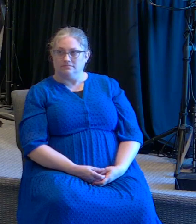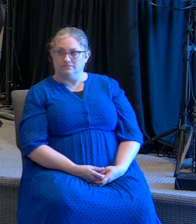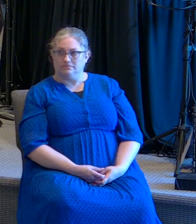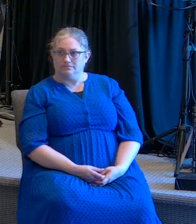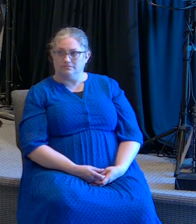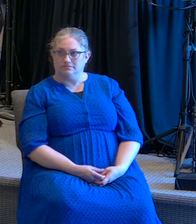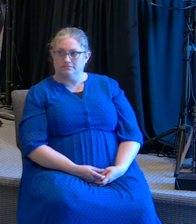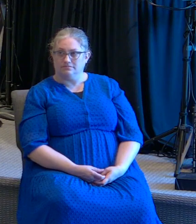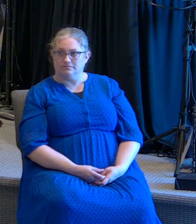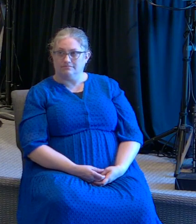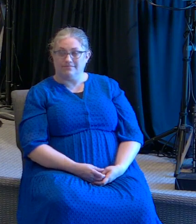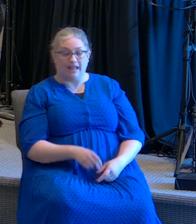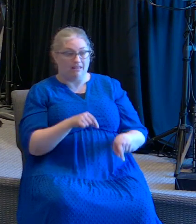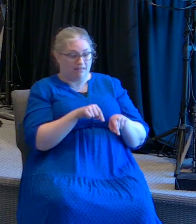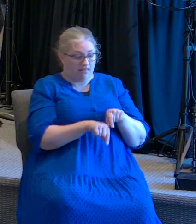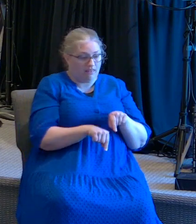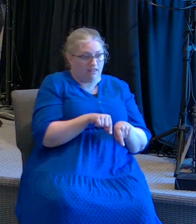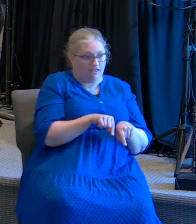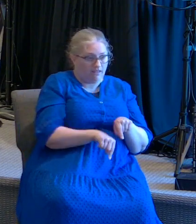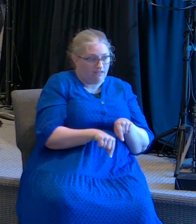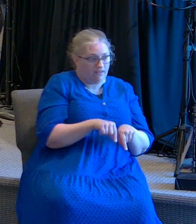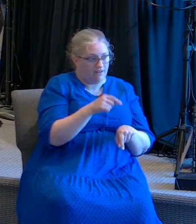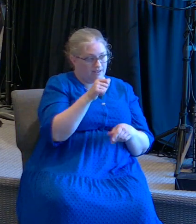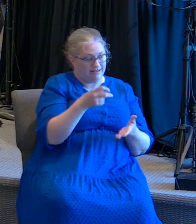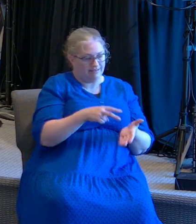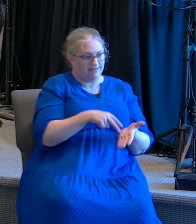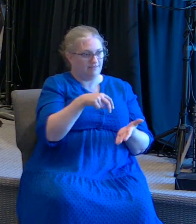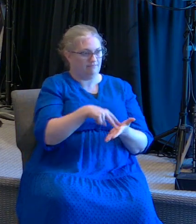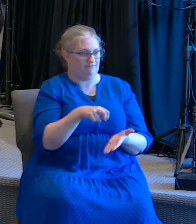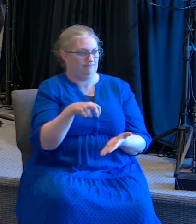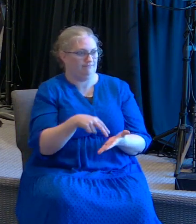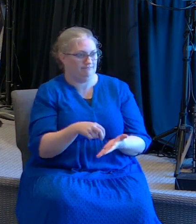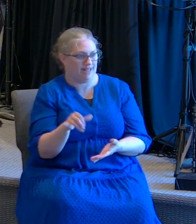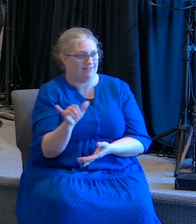then shall the lame man leap as a heart or a deer